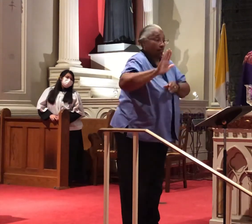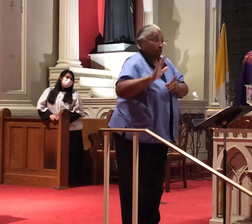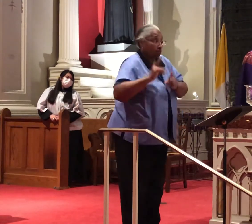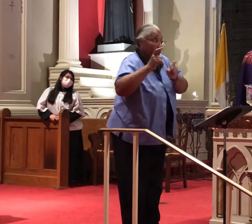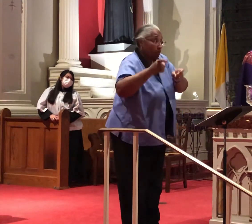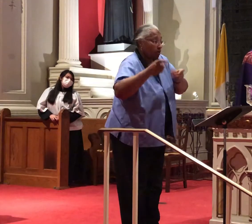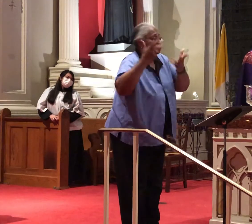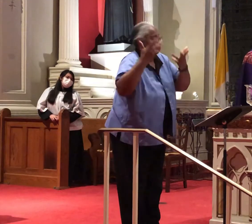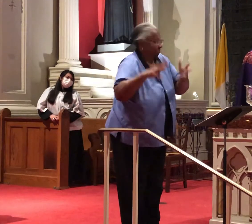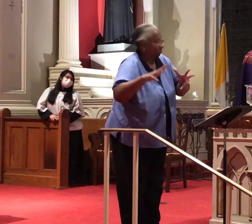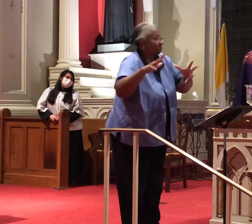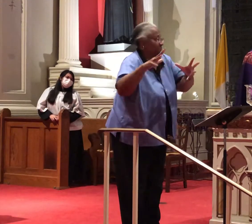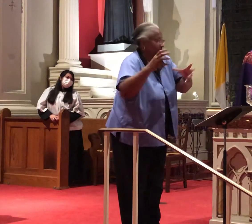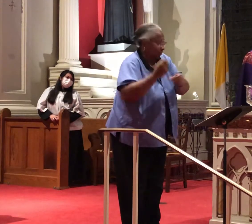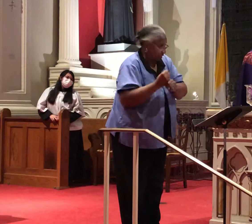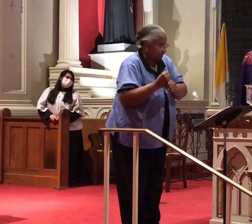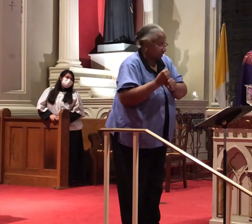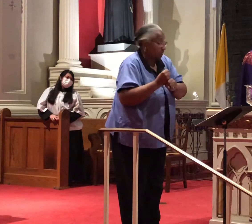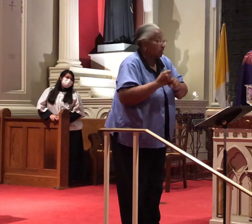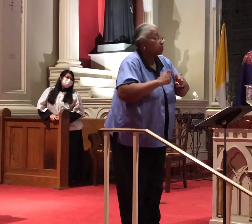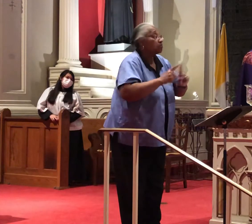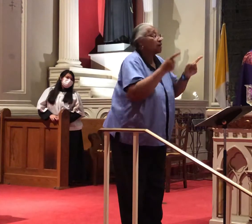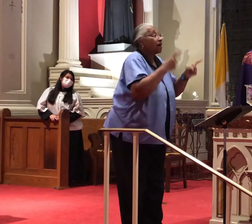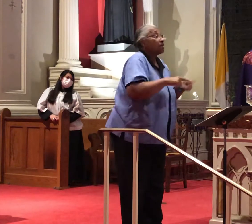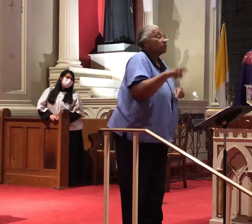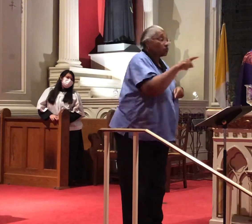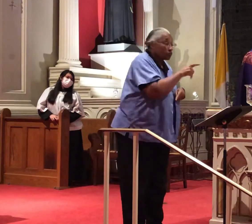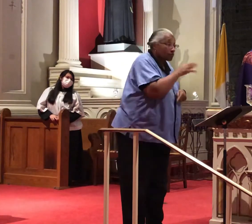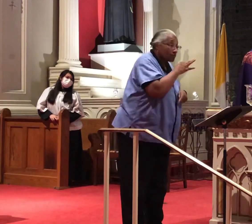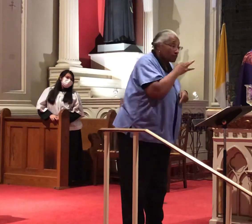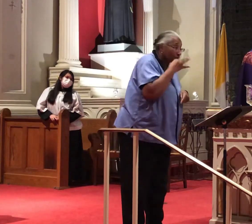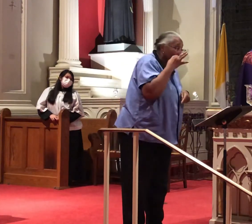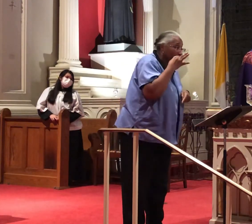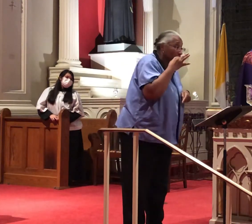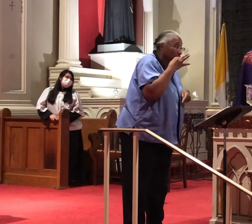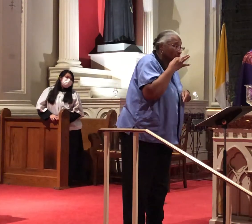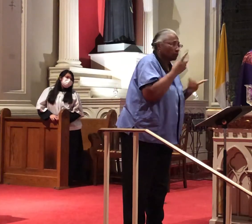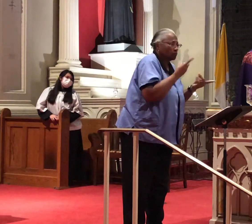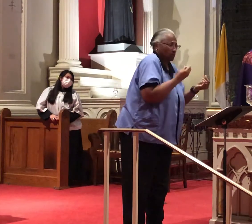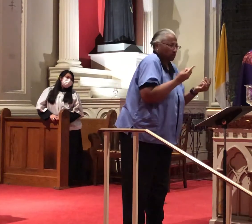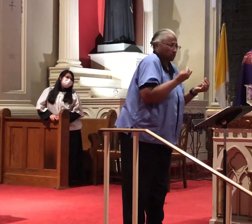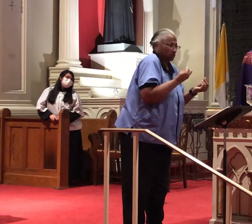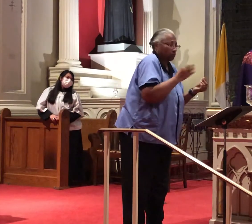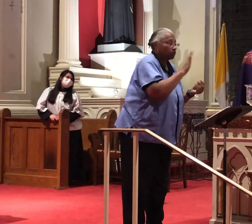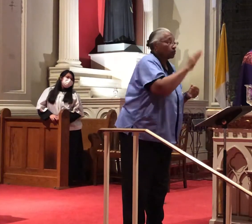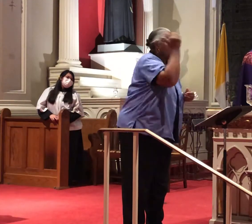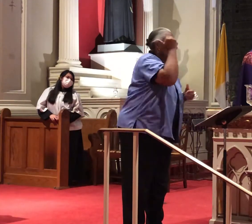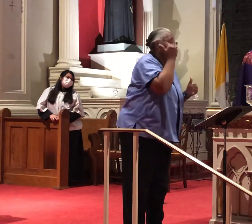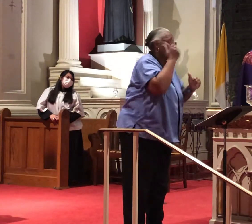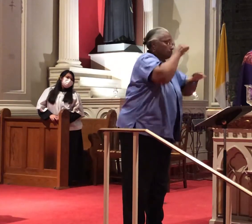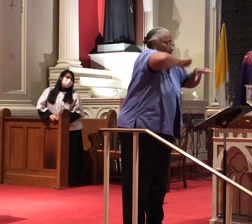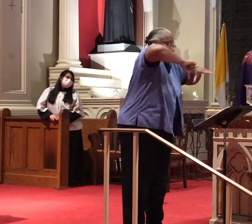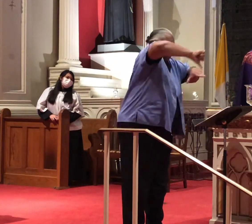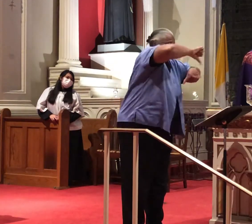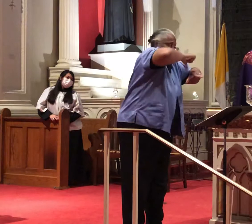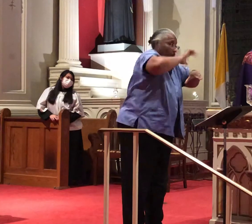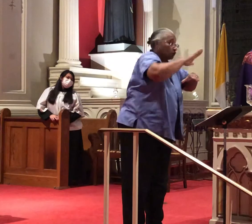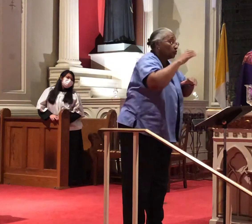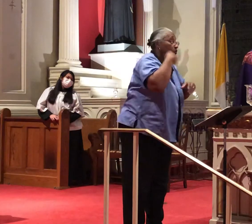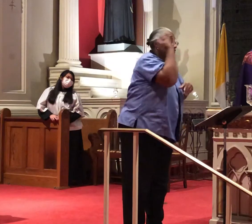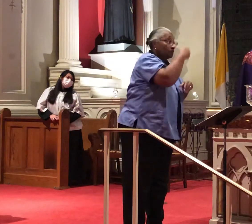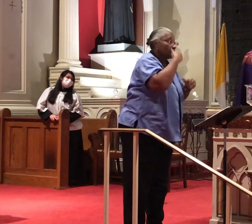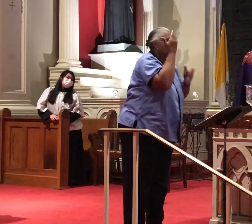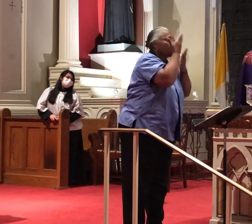reward. But when you fast, anoint your head and wash your face,